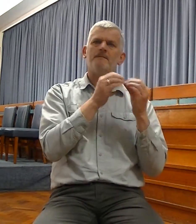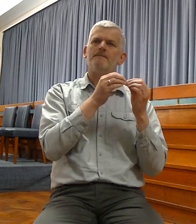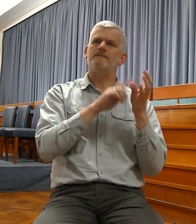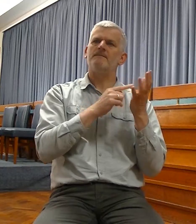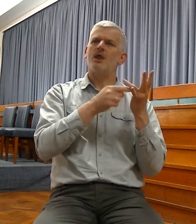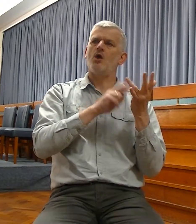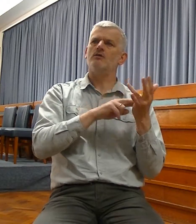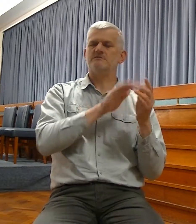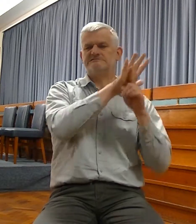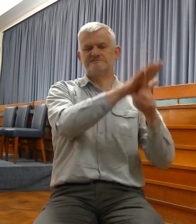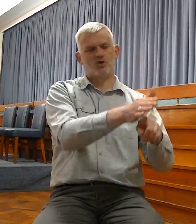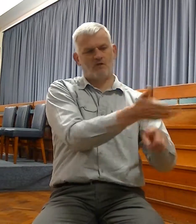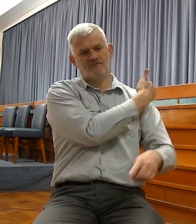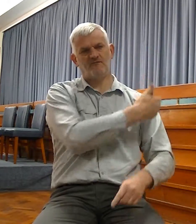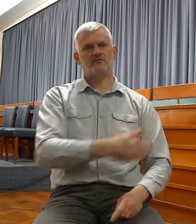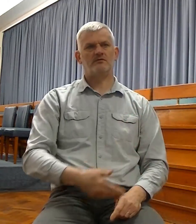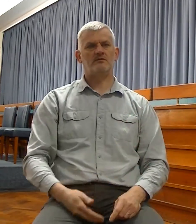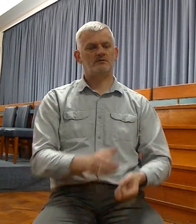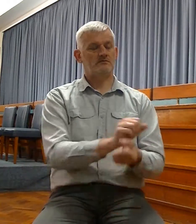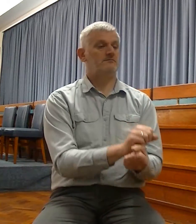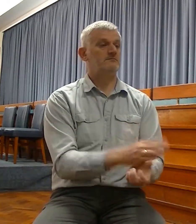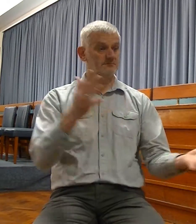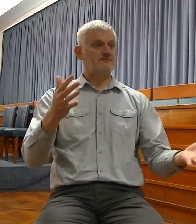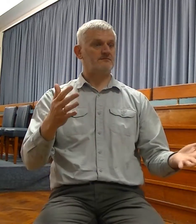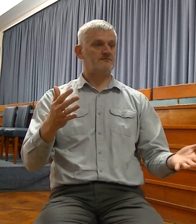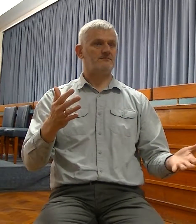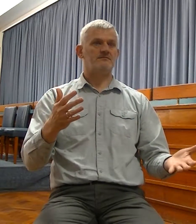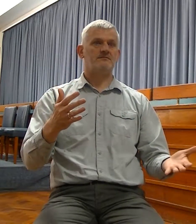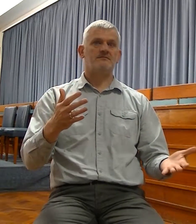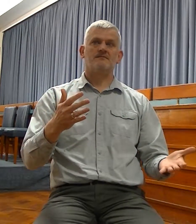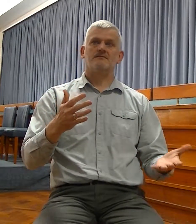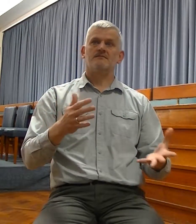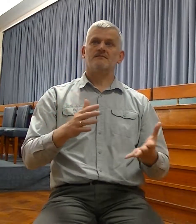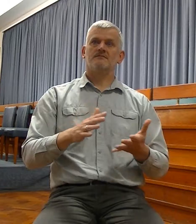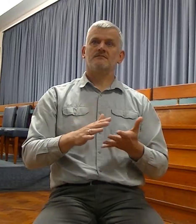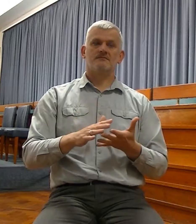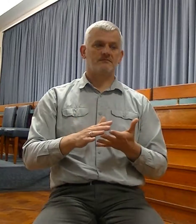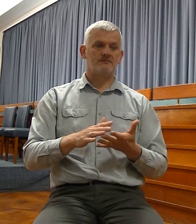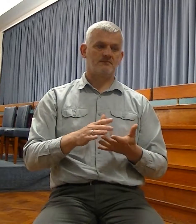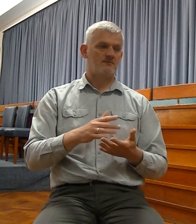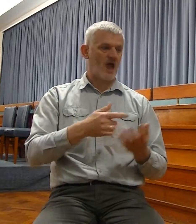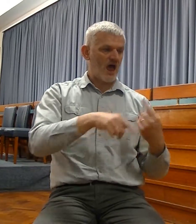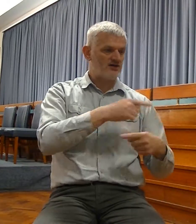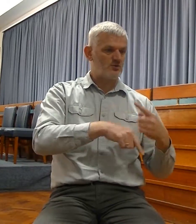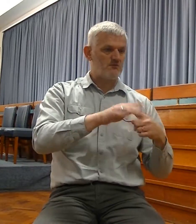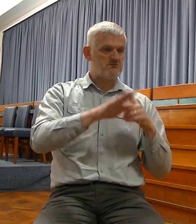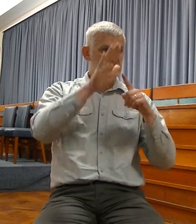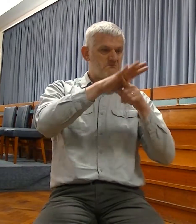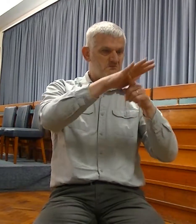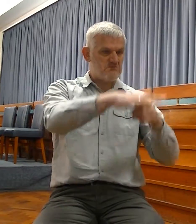bonds, and strangers shall no more serve themselves of him. They're going to go into captivity, but